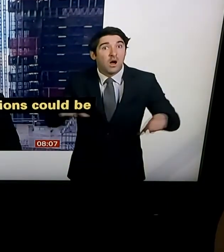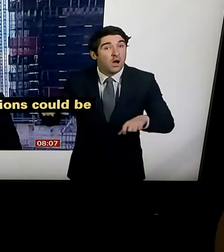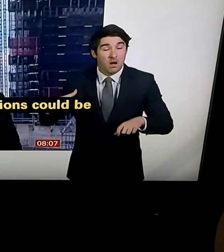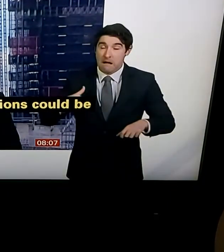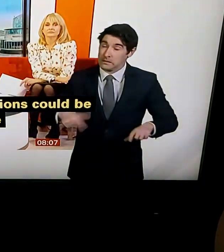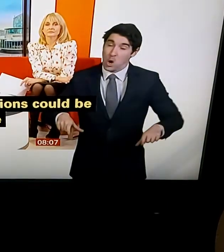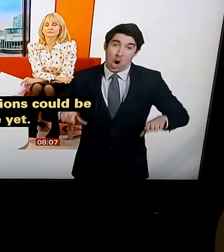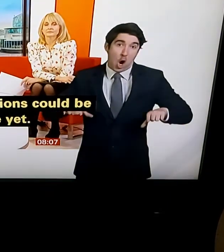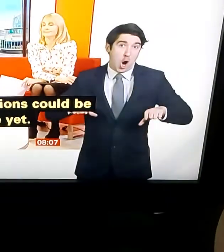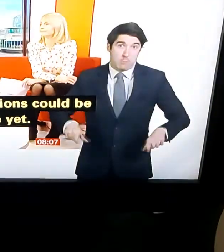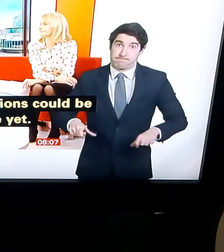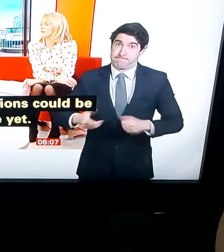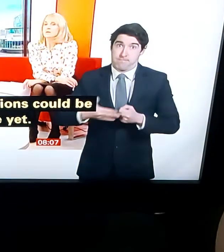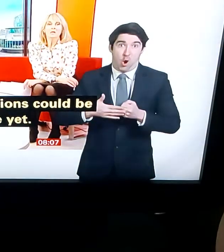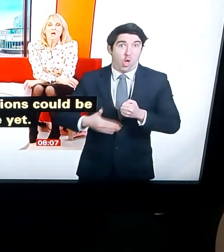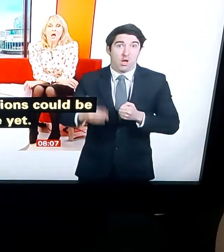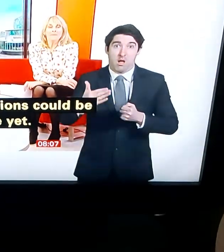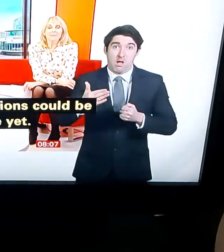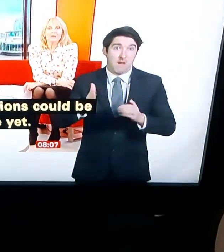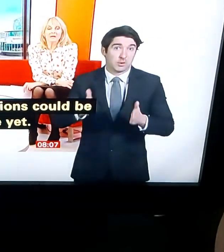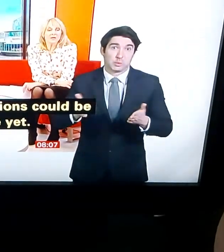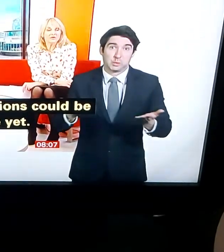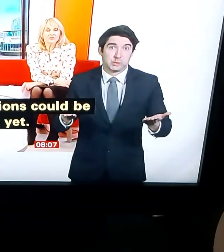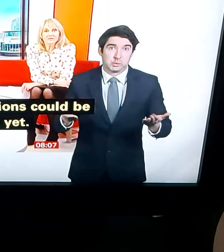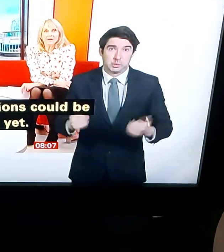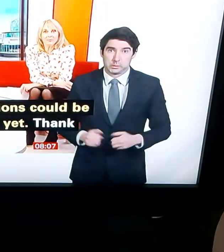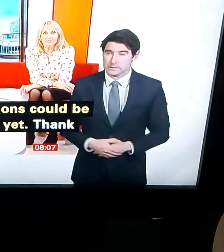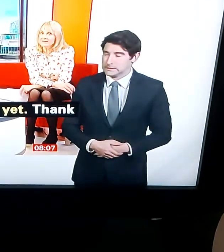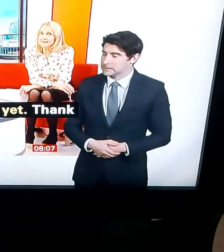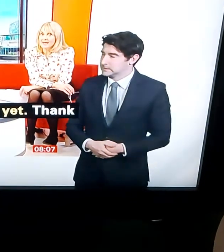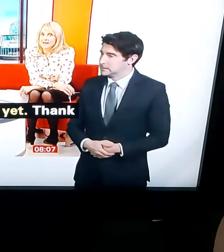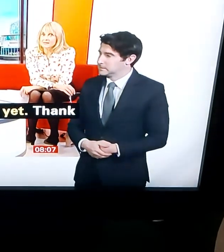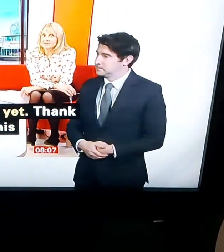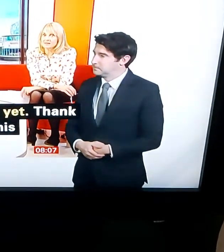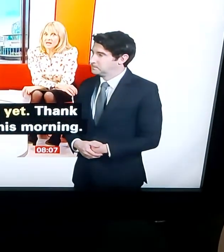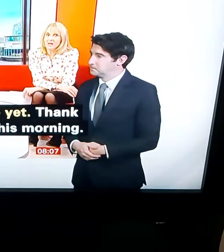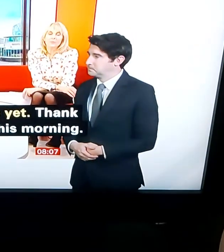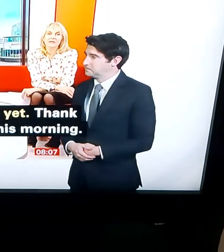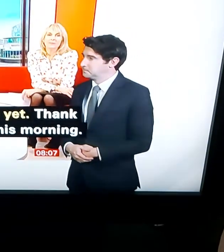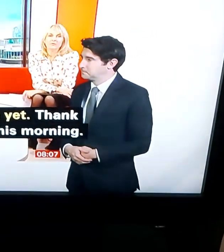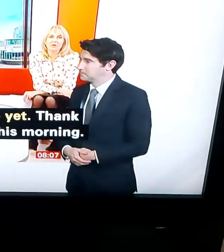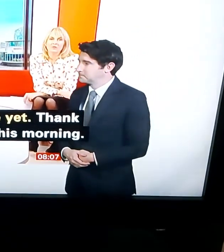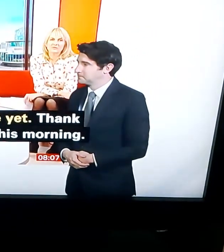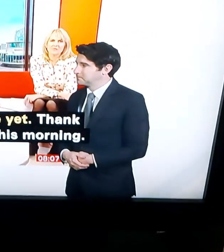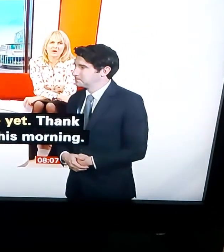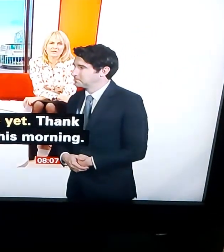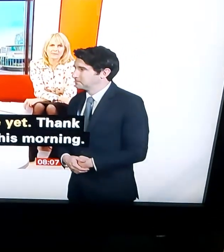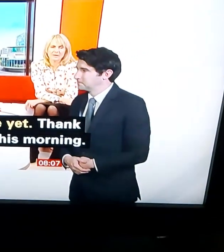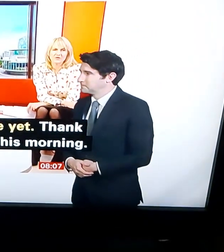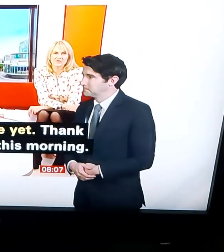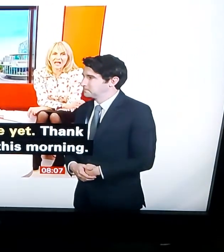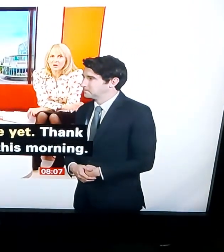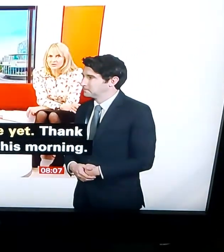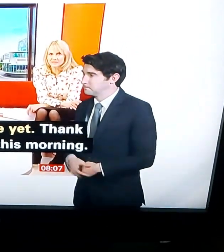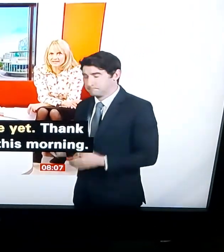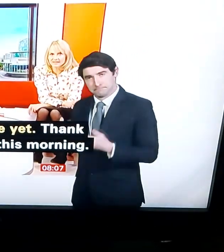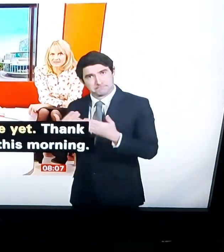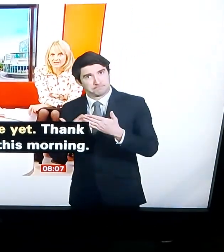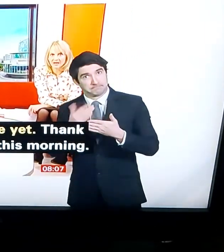Much to digest this morning. In other news, a breathing aid that can help keep coronavirus for patients out of intensive care